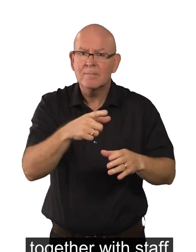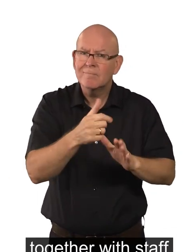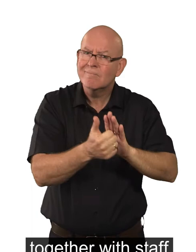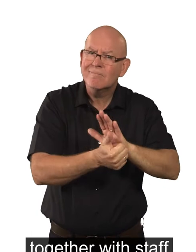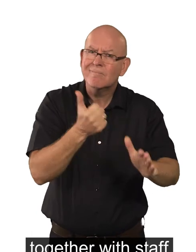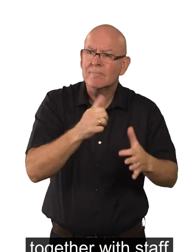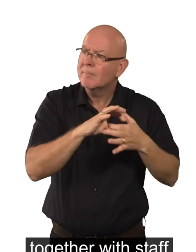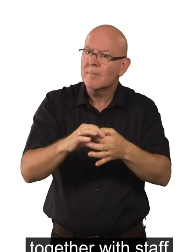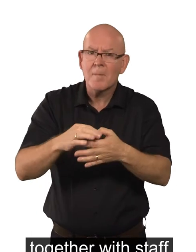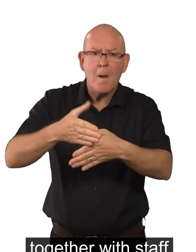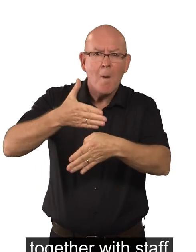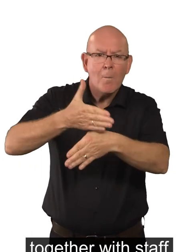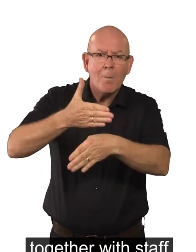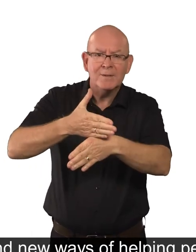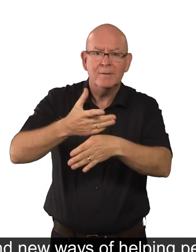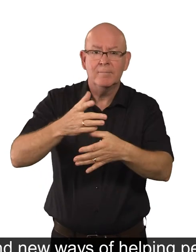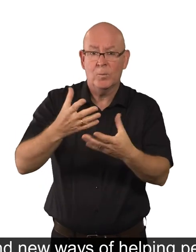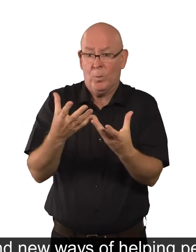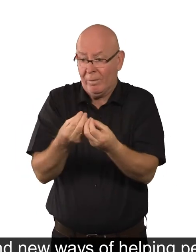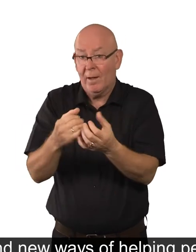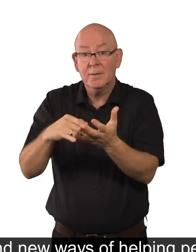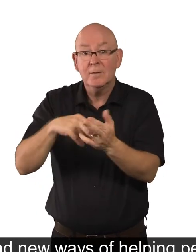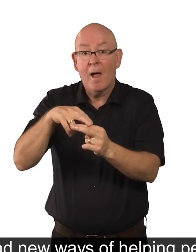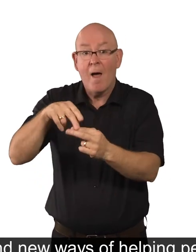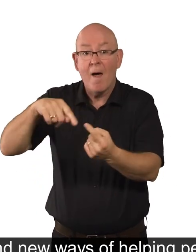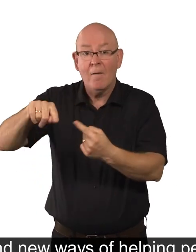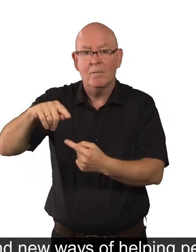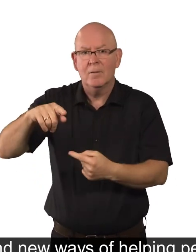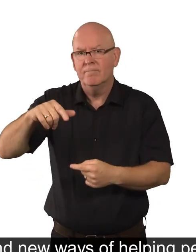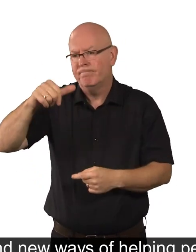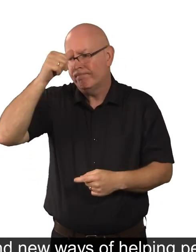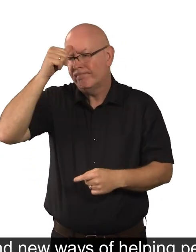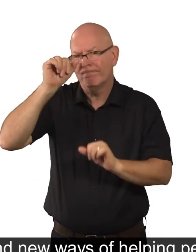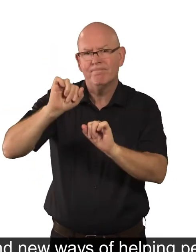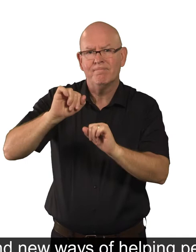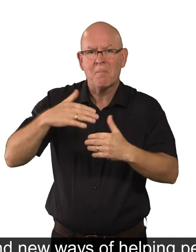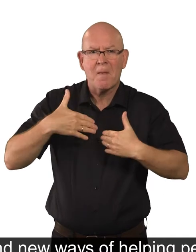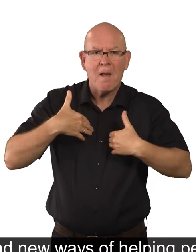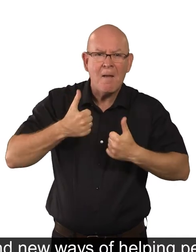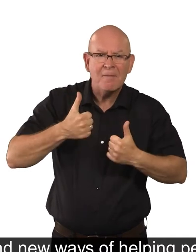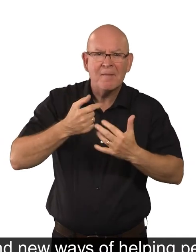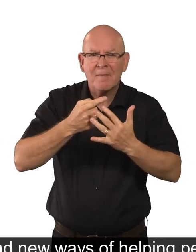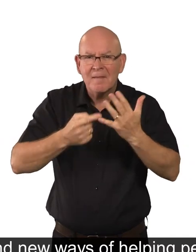that understand health, to find new ways of helping people with health conditions to work.